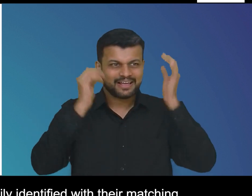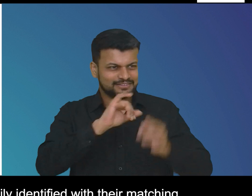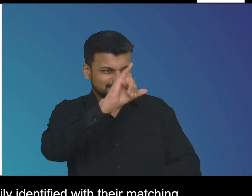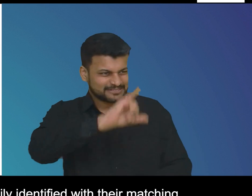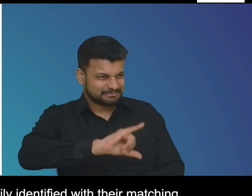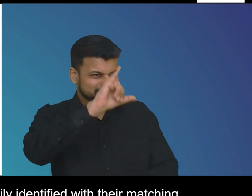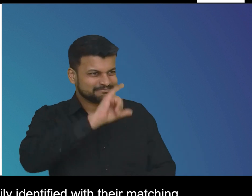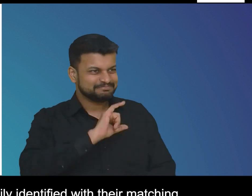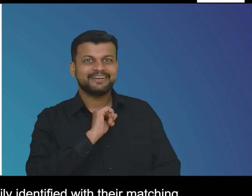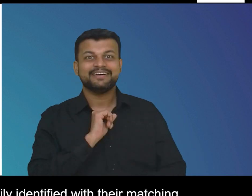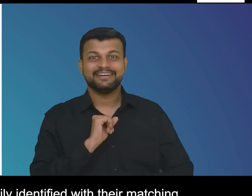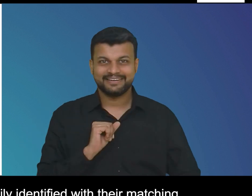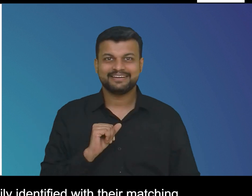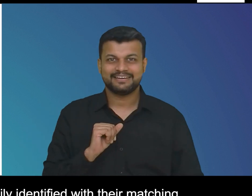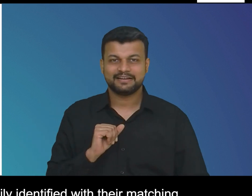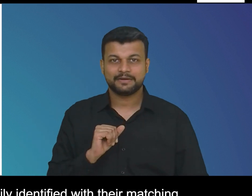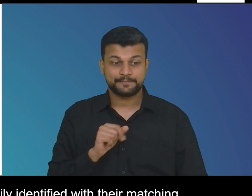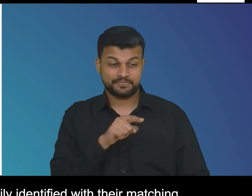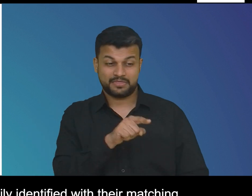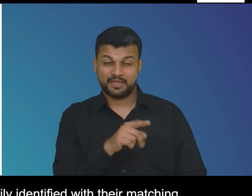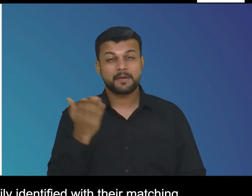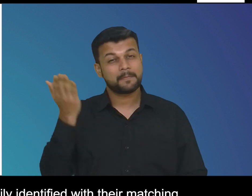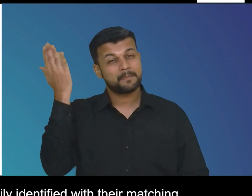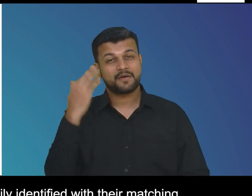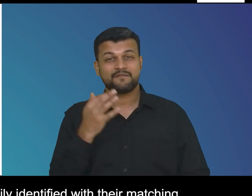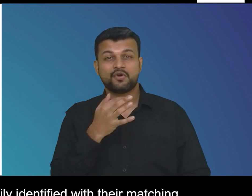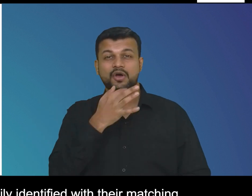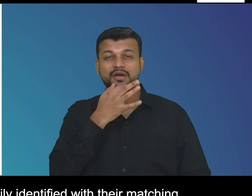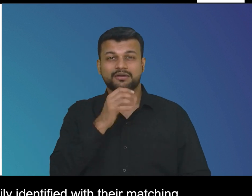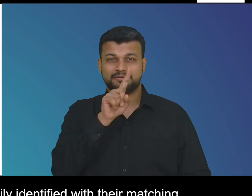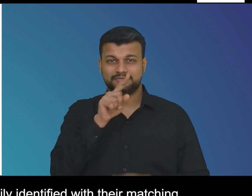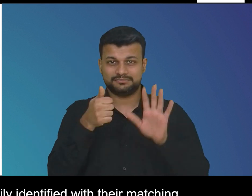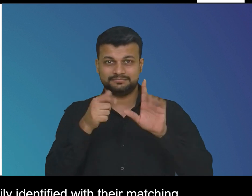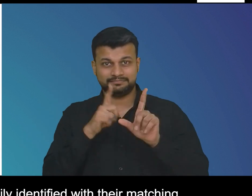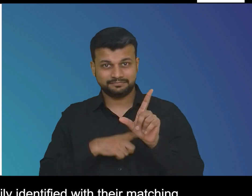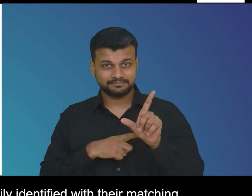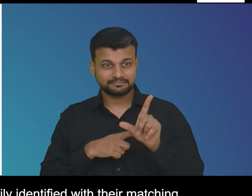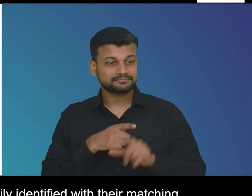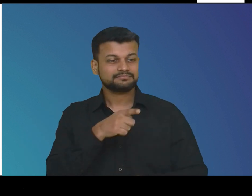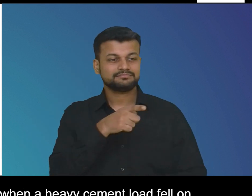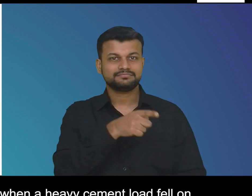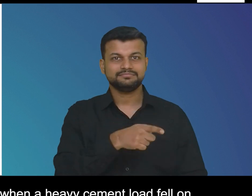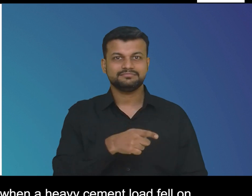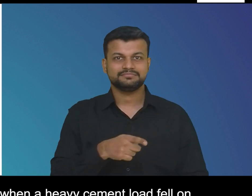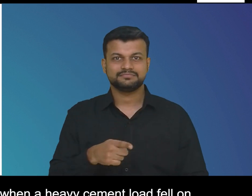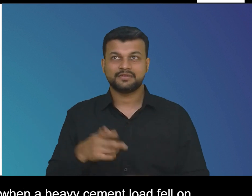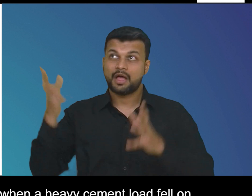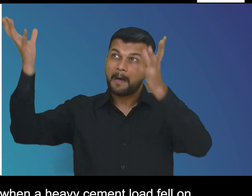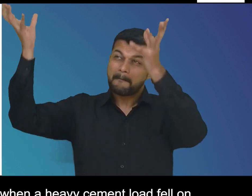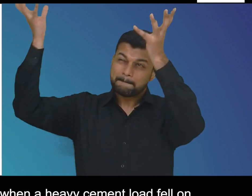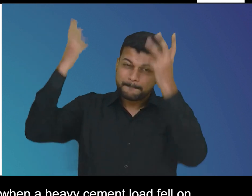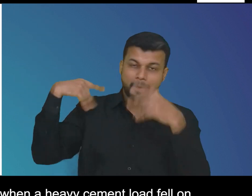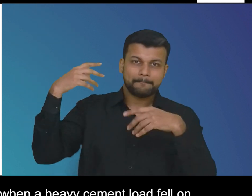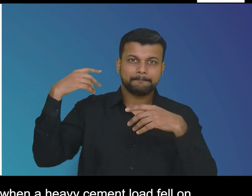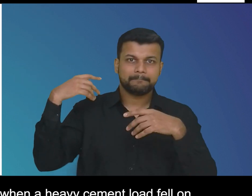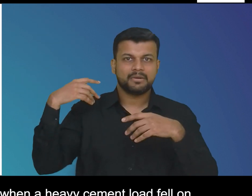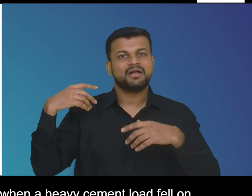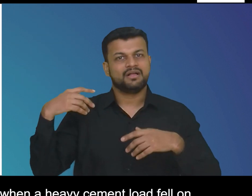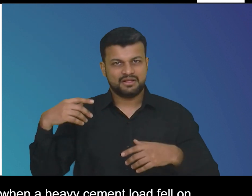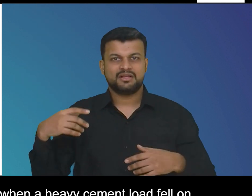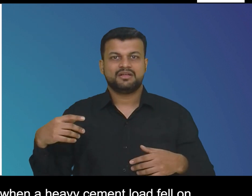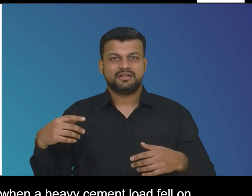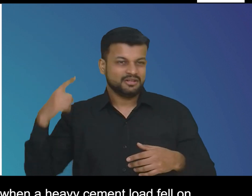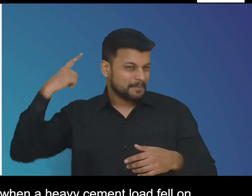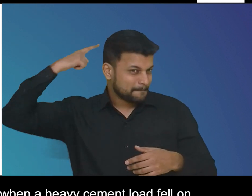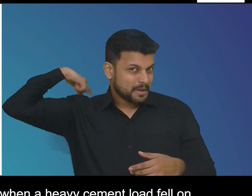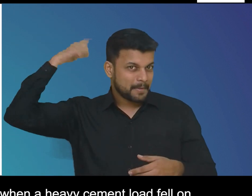also easily identified with their matching hairstyles and beard a dashing pair pranav's dreams changed course when